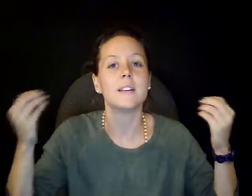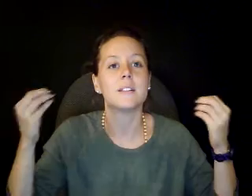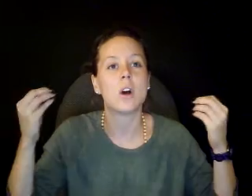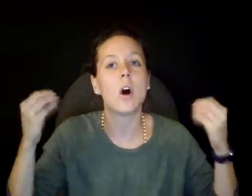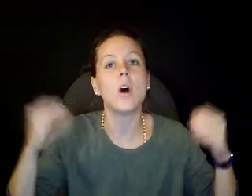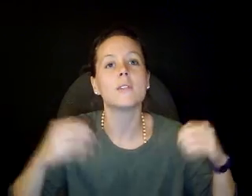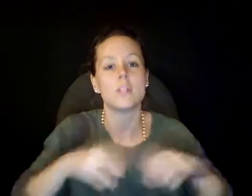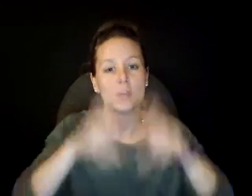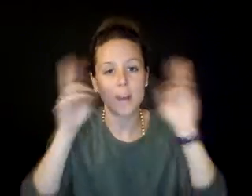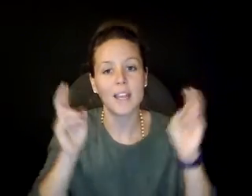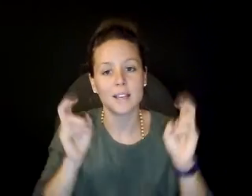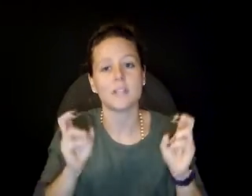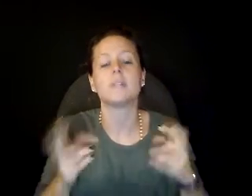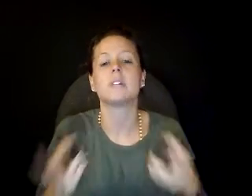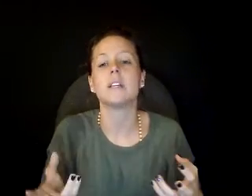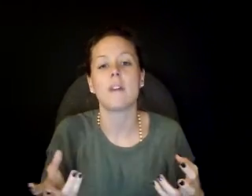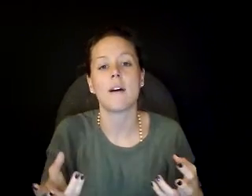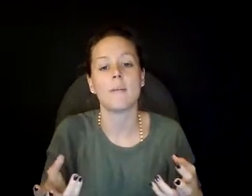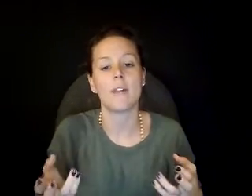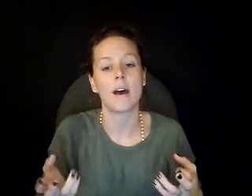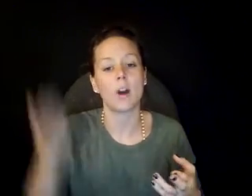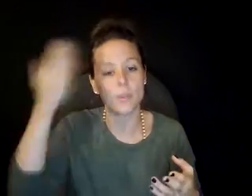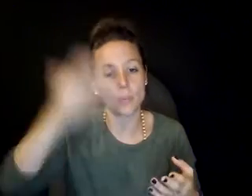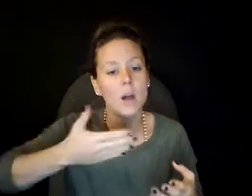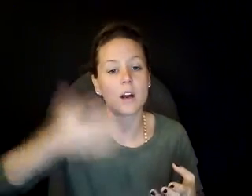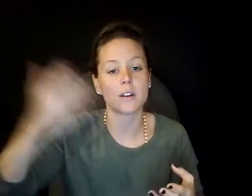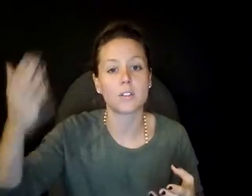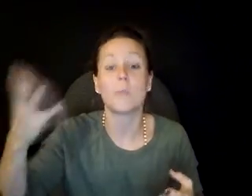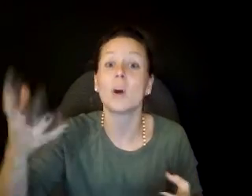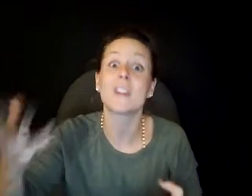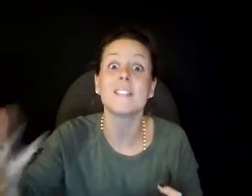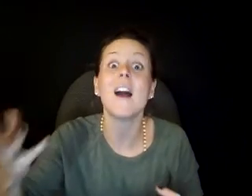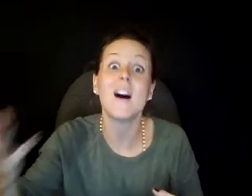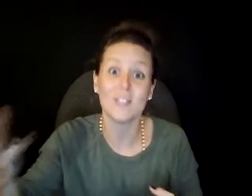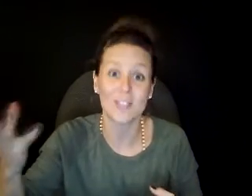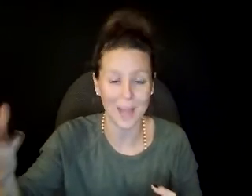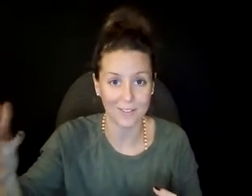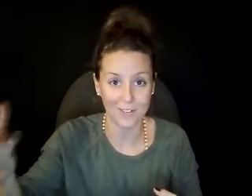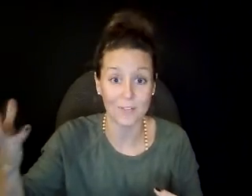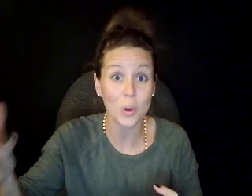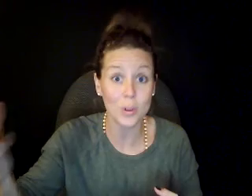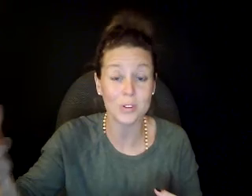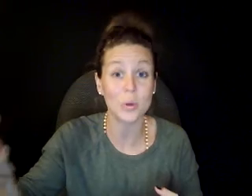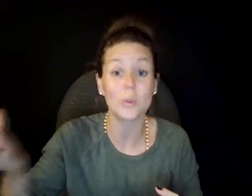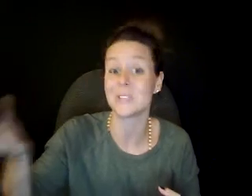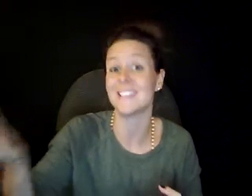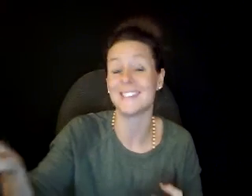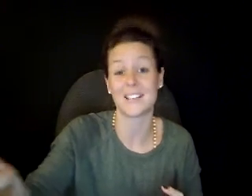is all of these ways of seeing them that are the blocks to the perfect love that we have for those souls inside